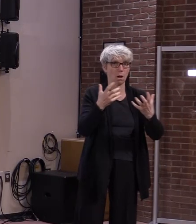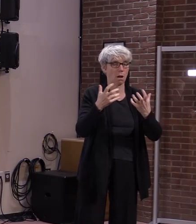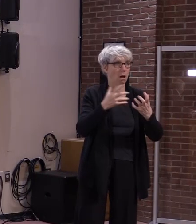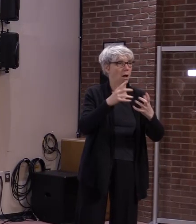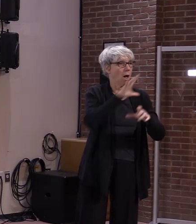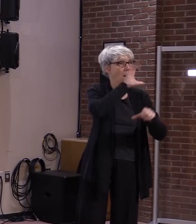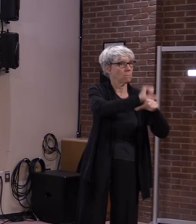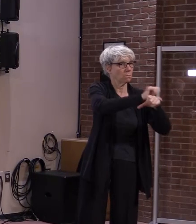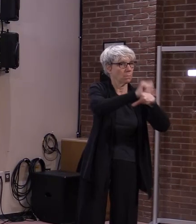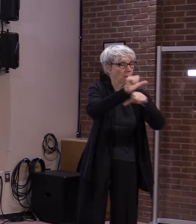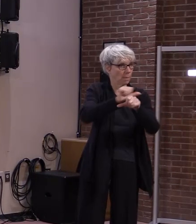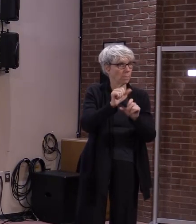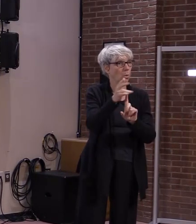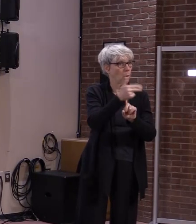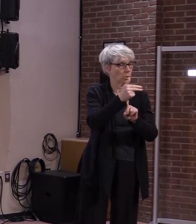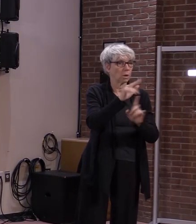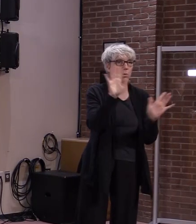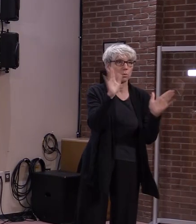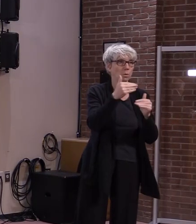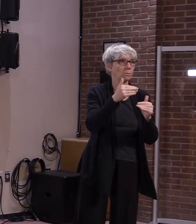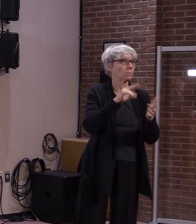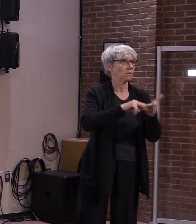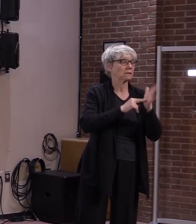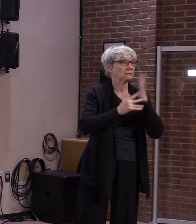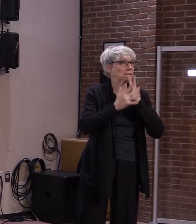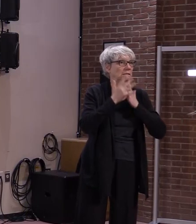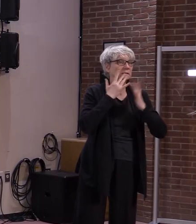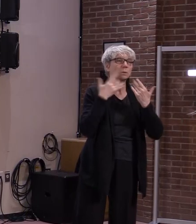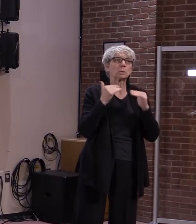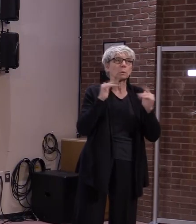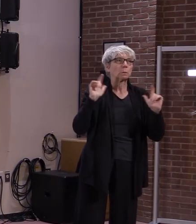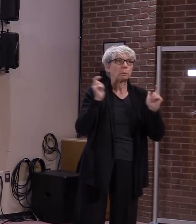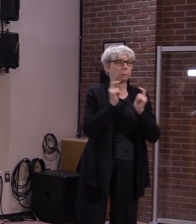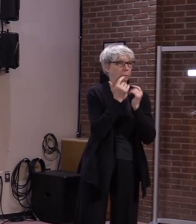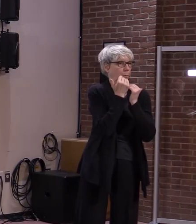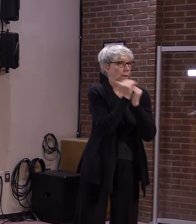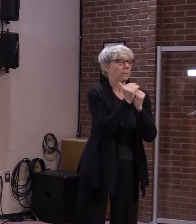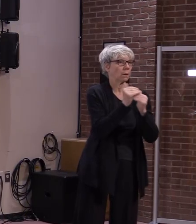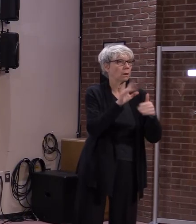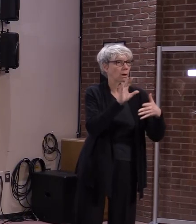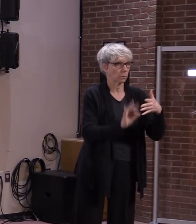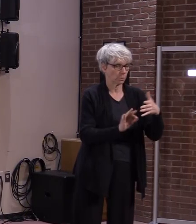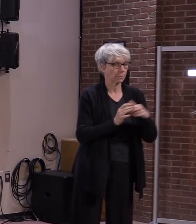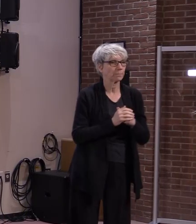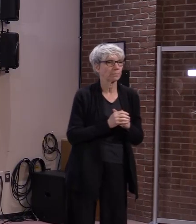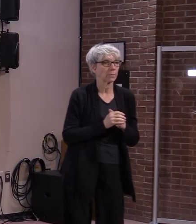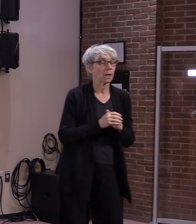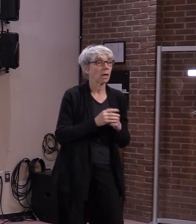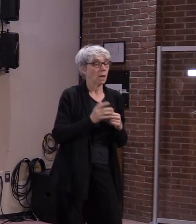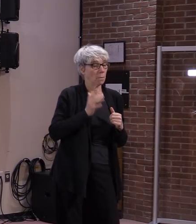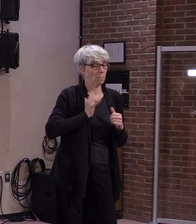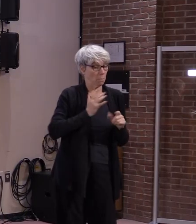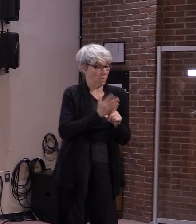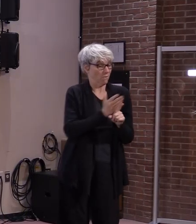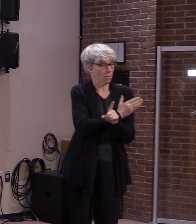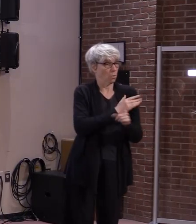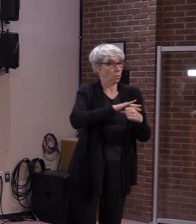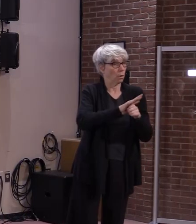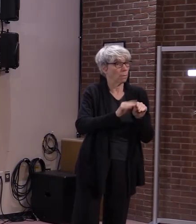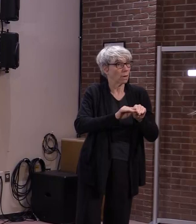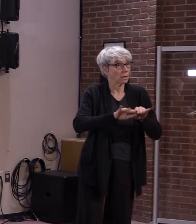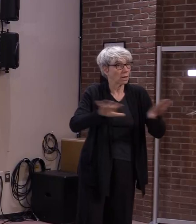begins to reopen. This program had restrictive criteria for eligibility in place before the pandemic.